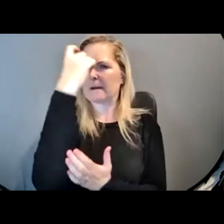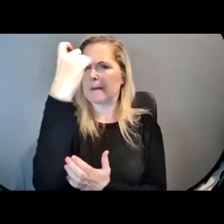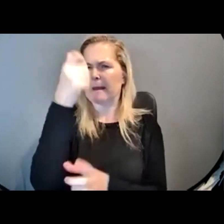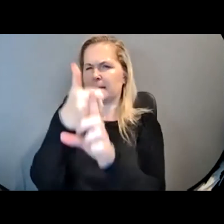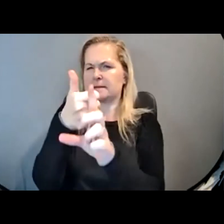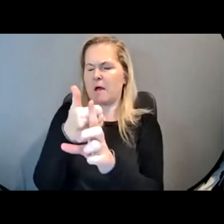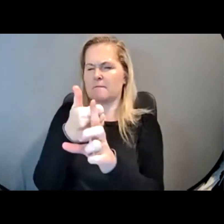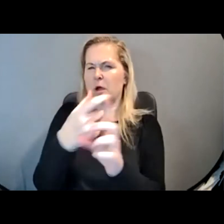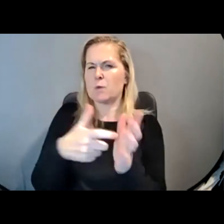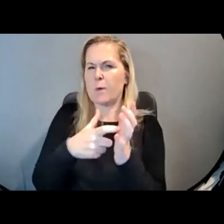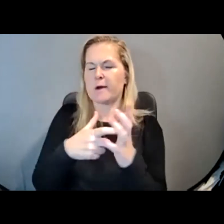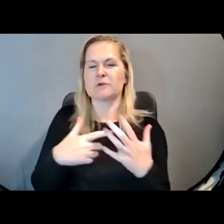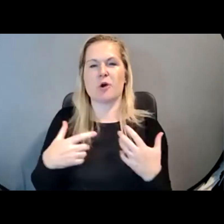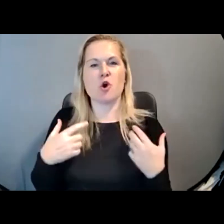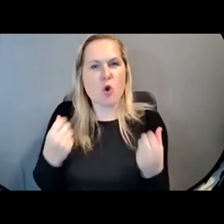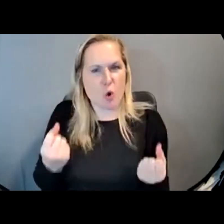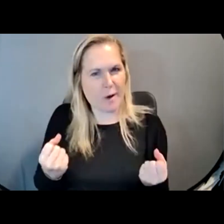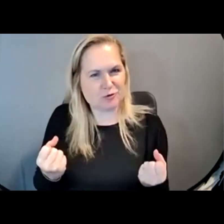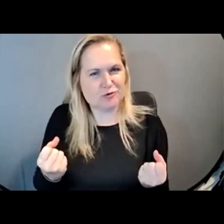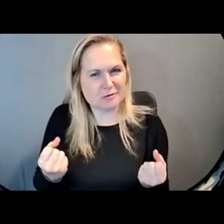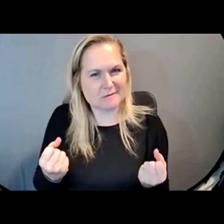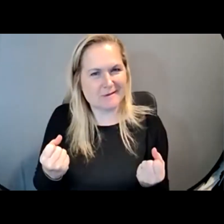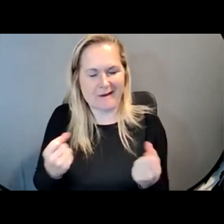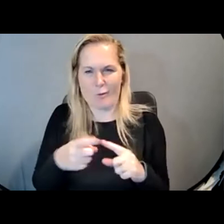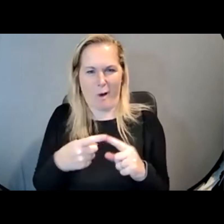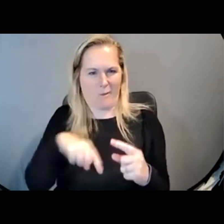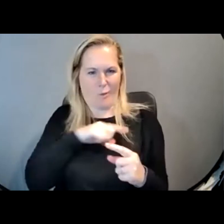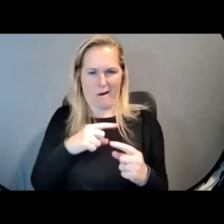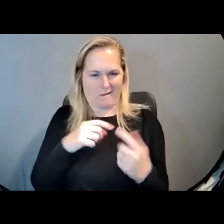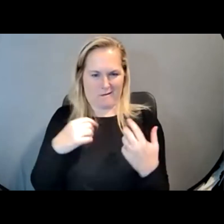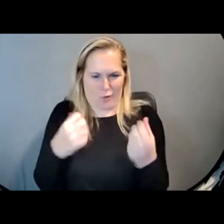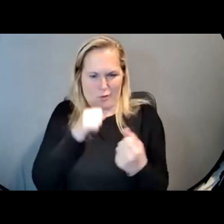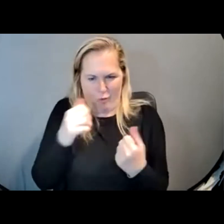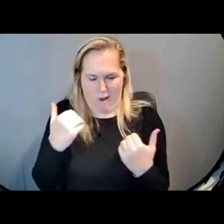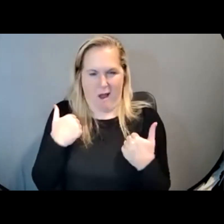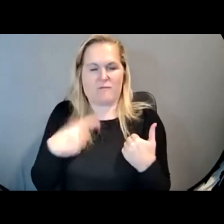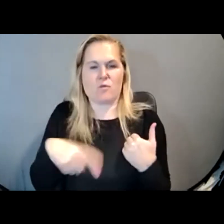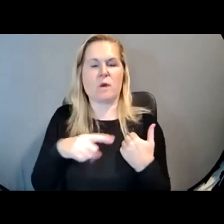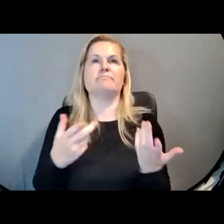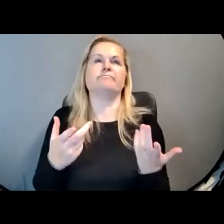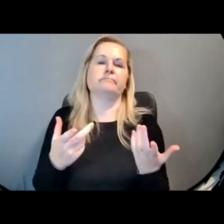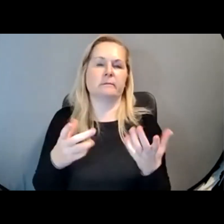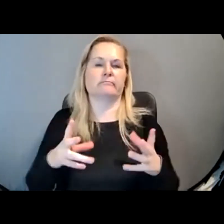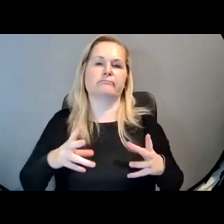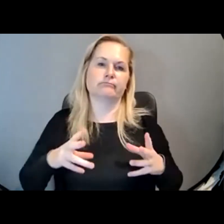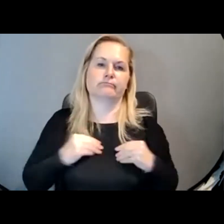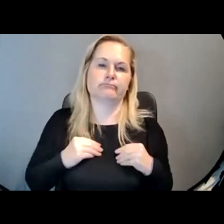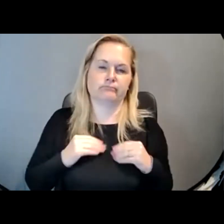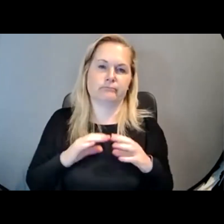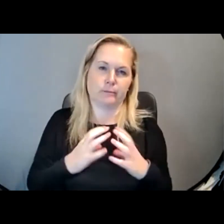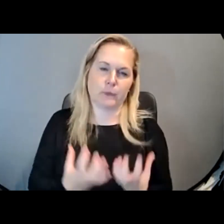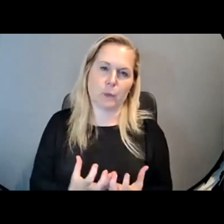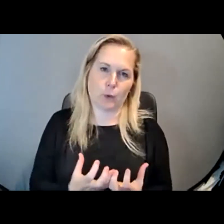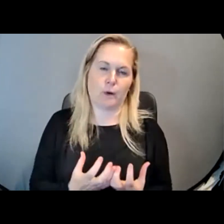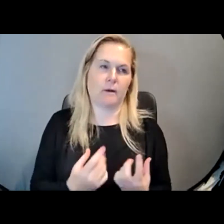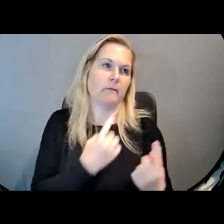courage. For when we lack courage, we settle for a world that is dictated by our